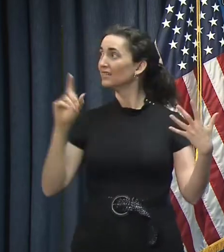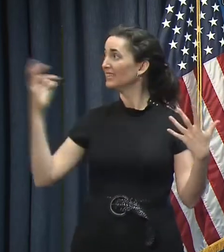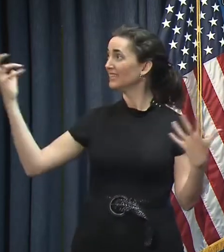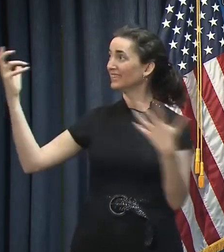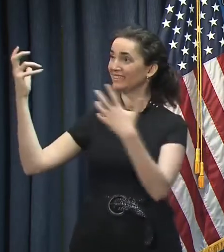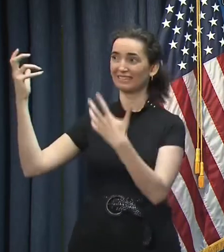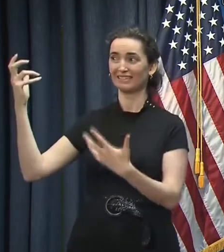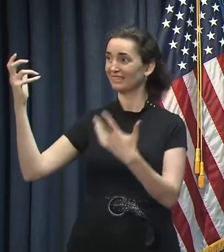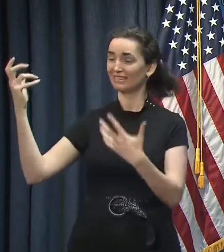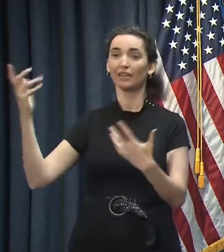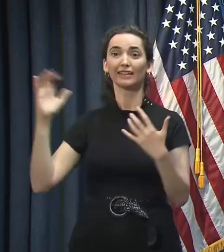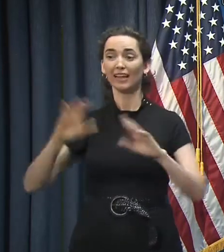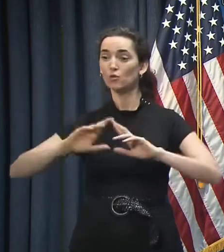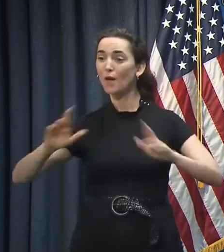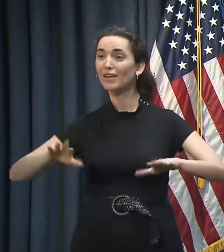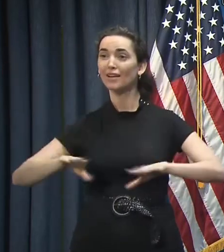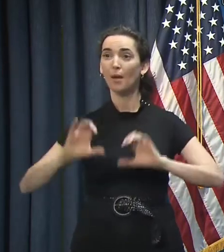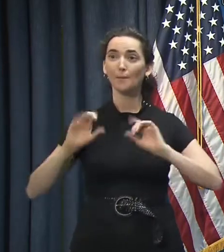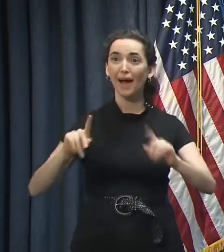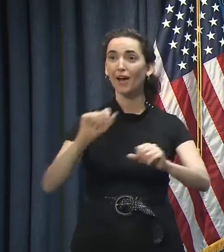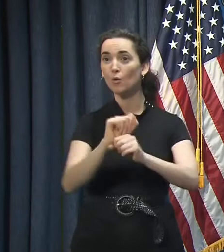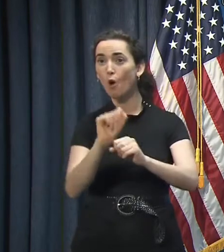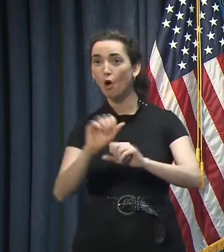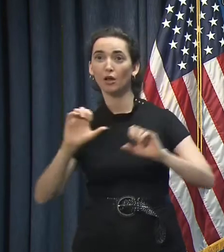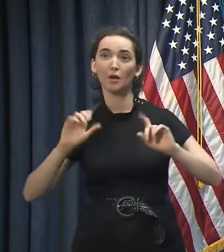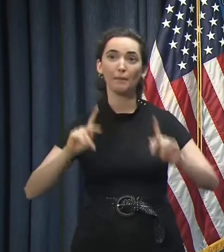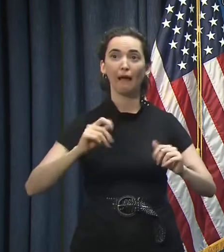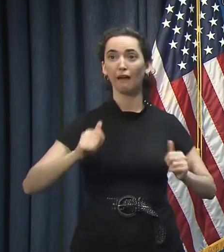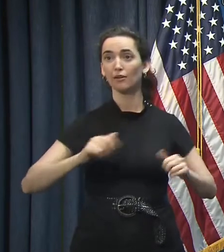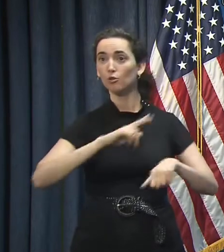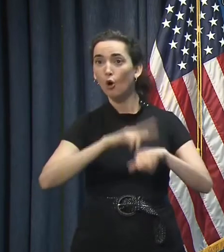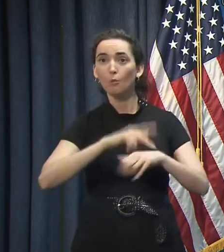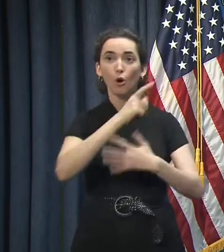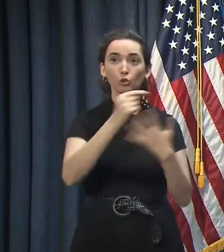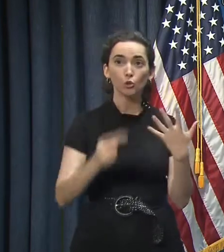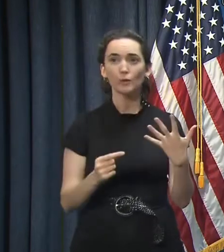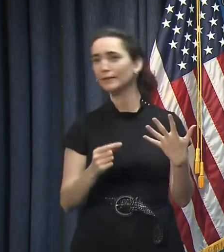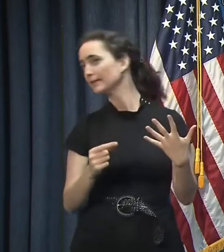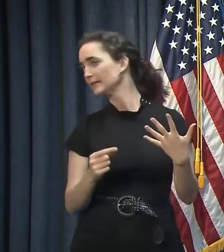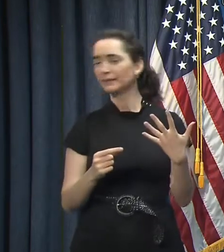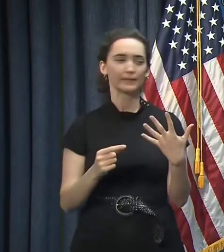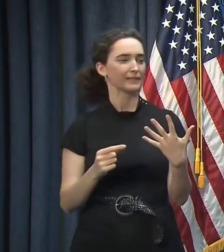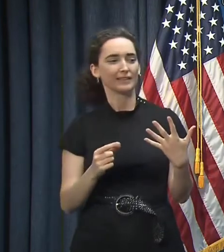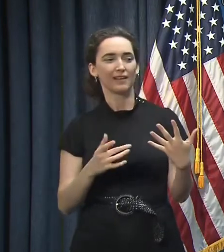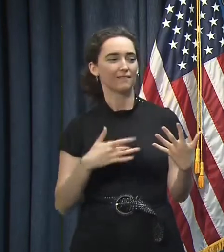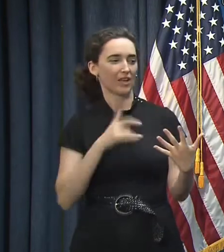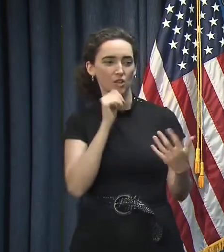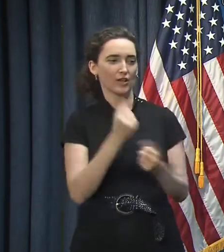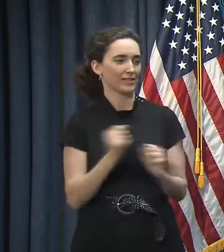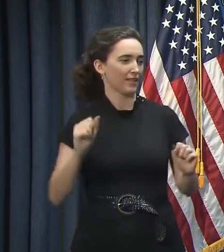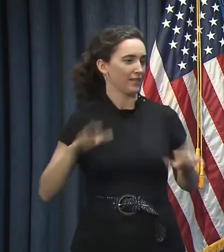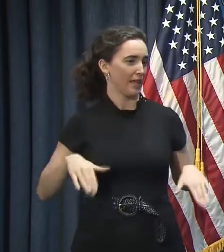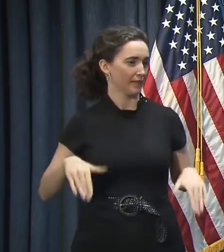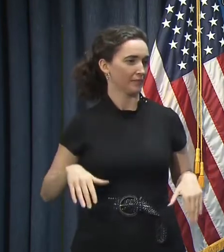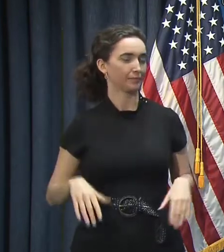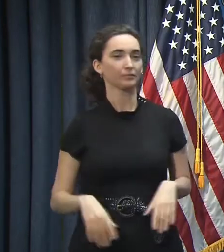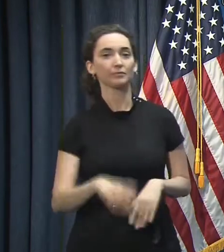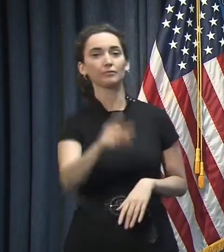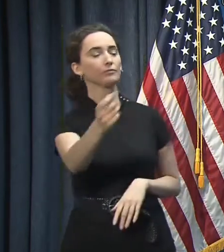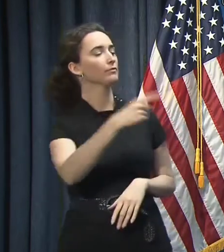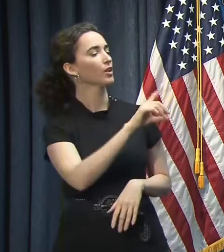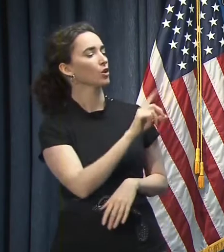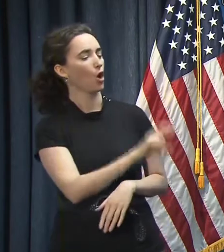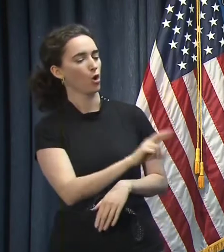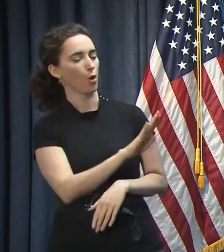reopen and go back to aspects of public sector – or private sector. Dr. Biu, is there